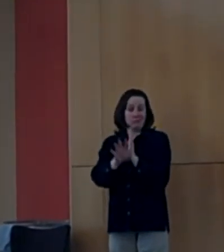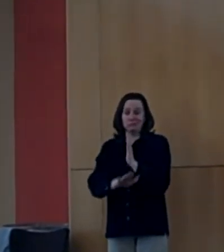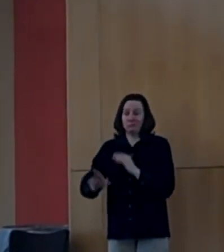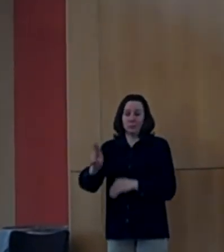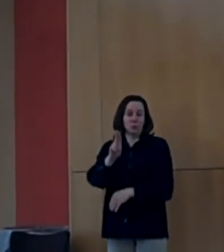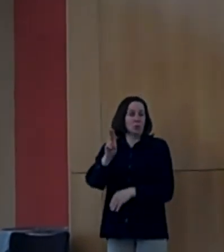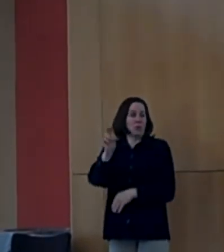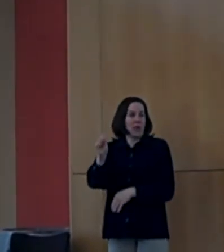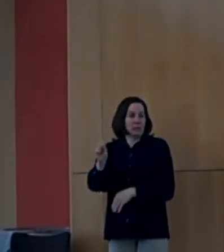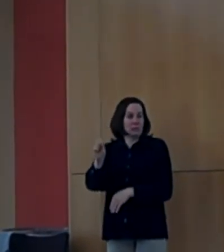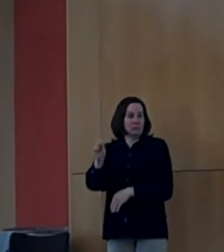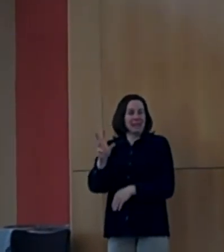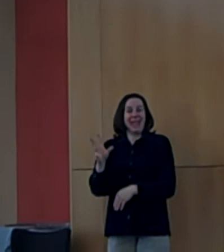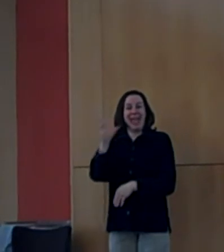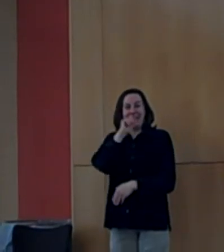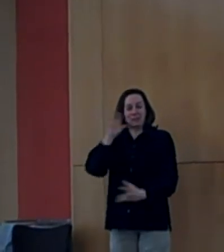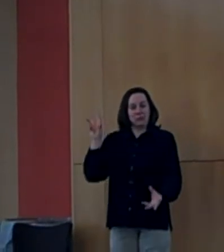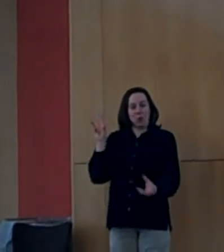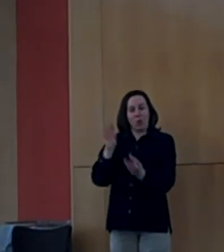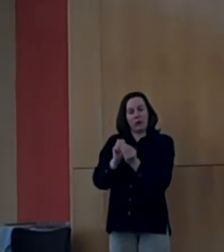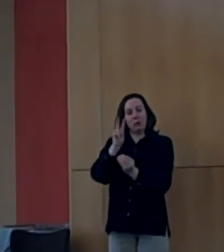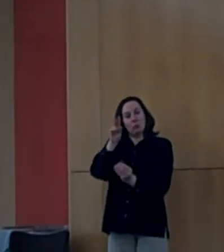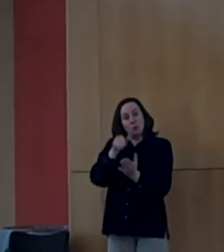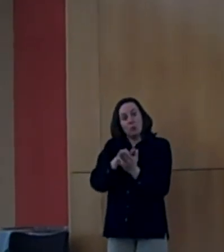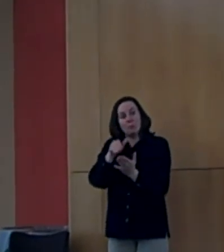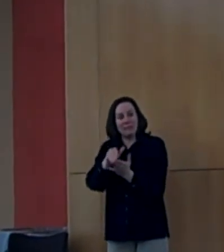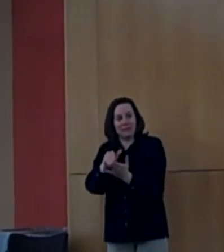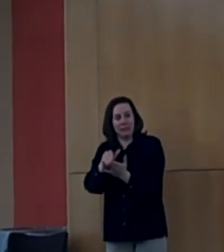estimate of 2 million students in grades K-12.